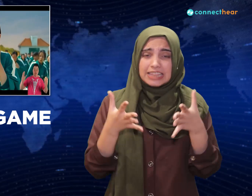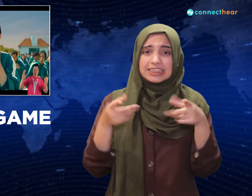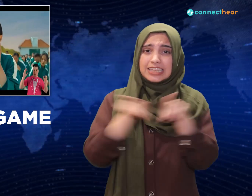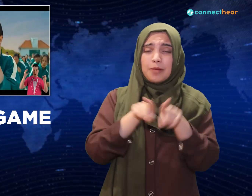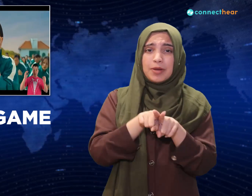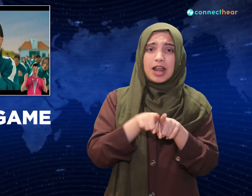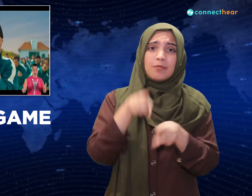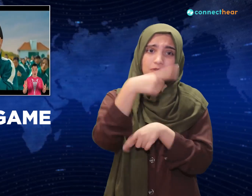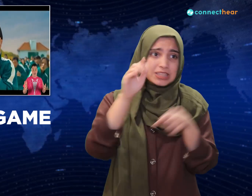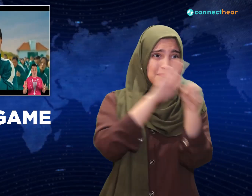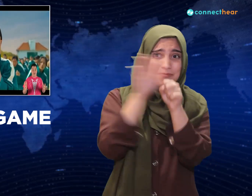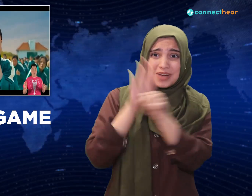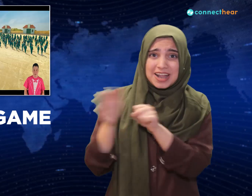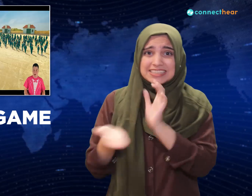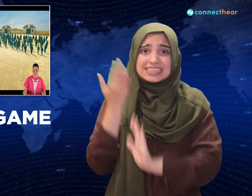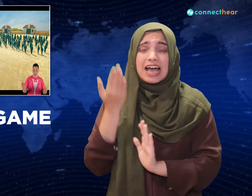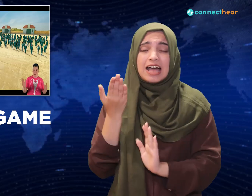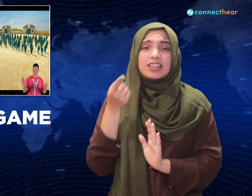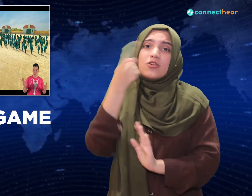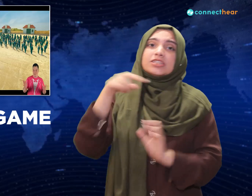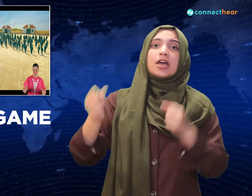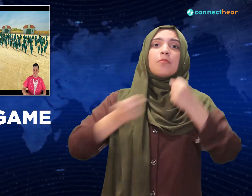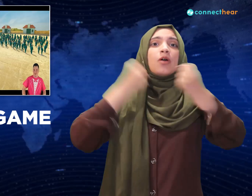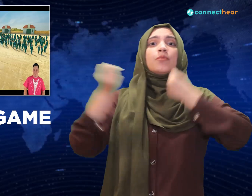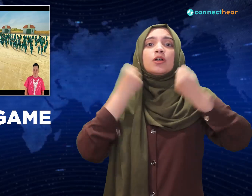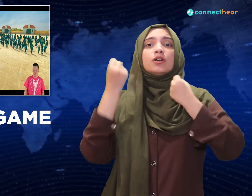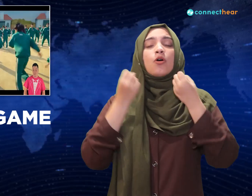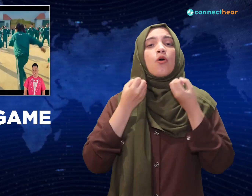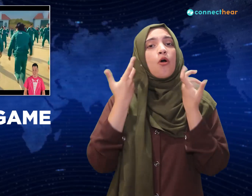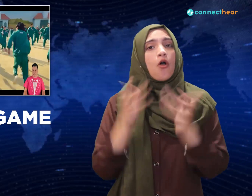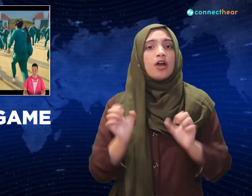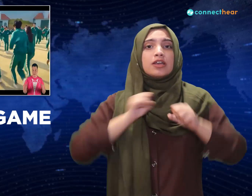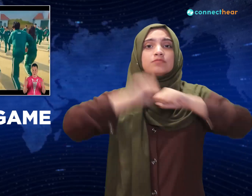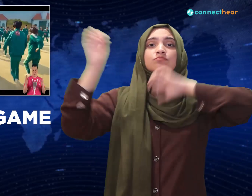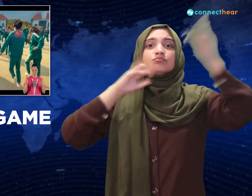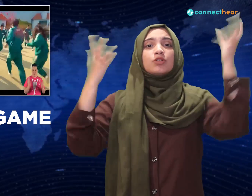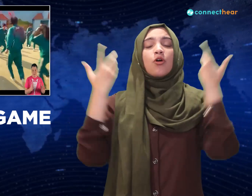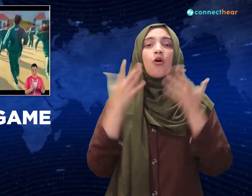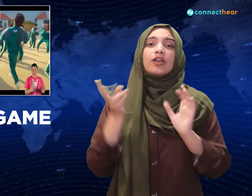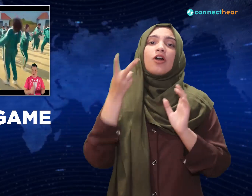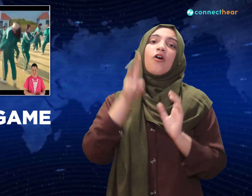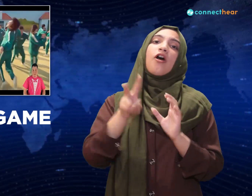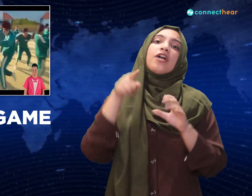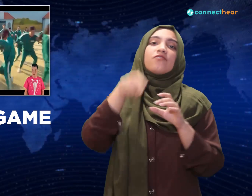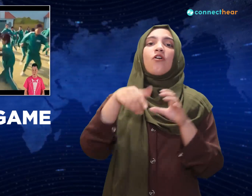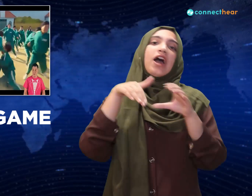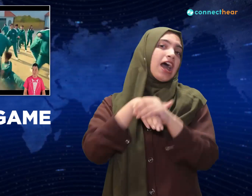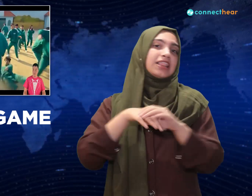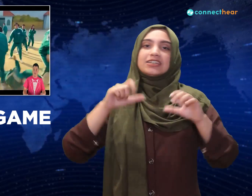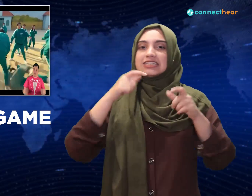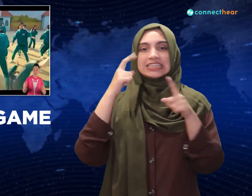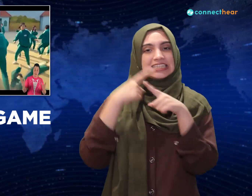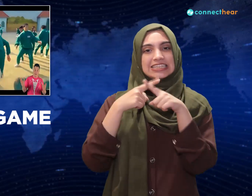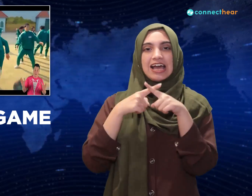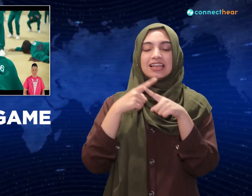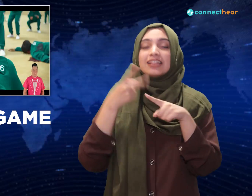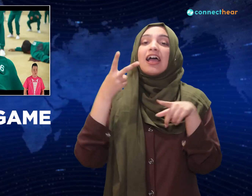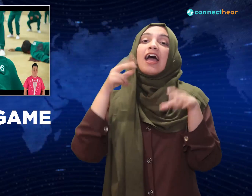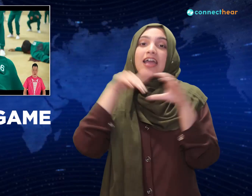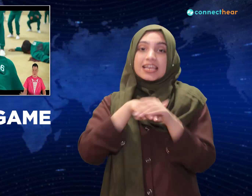to the death. They all panic and start running which is exactly what you're not allowed to do during red light. And so about